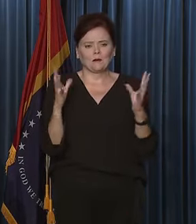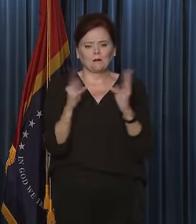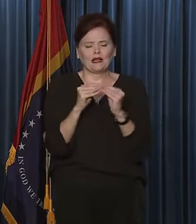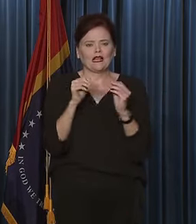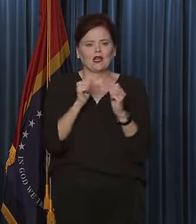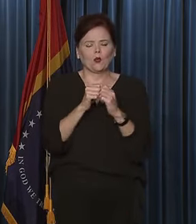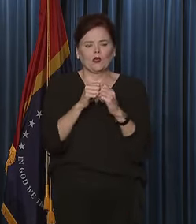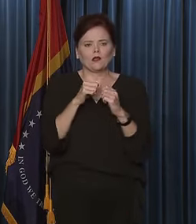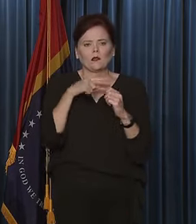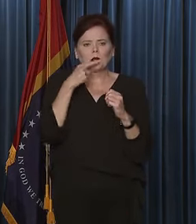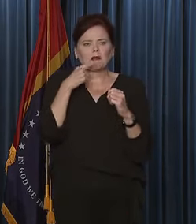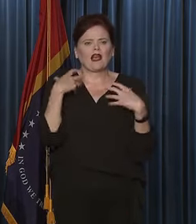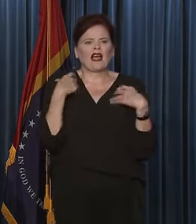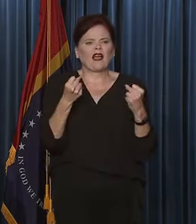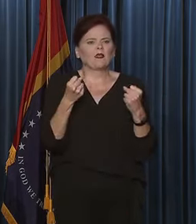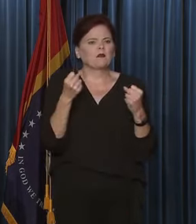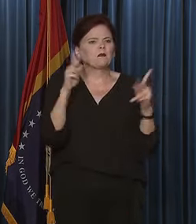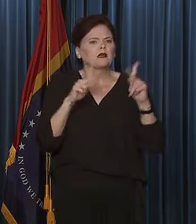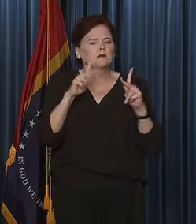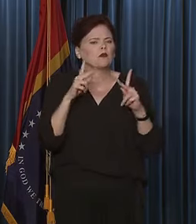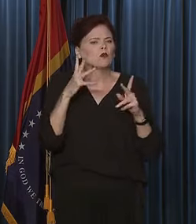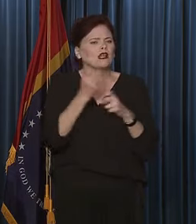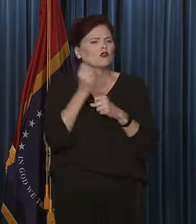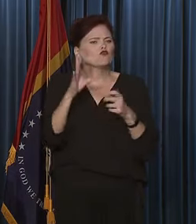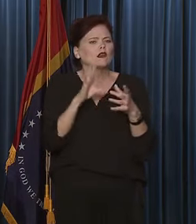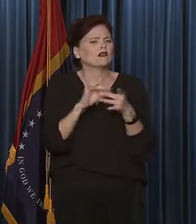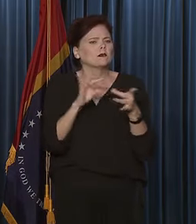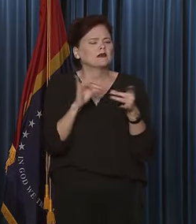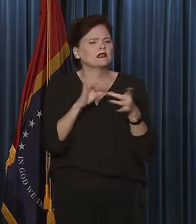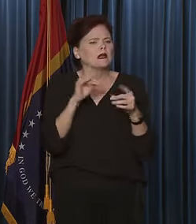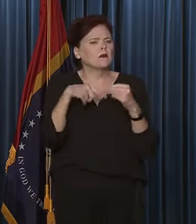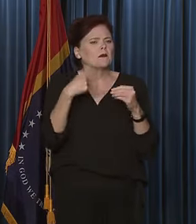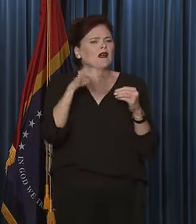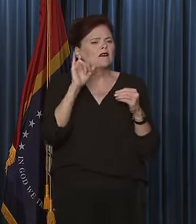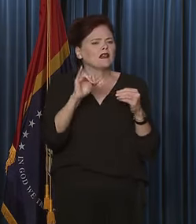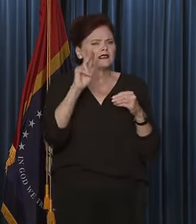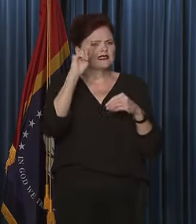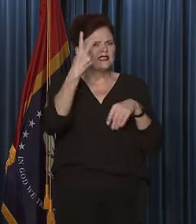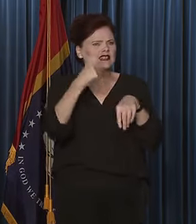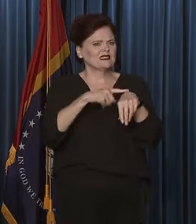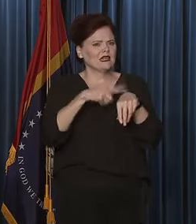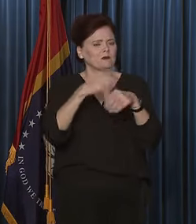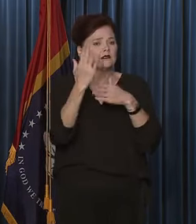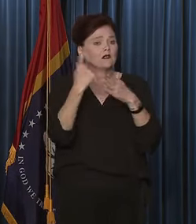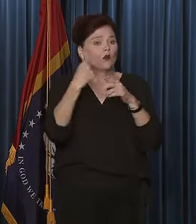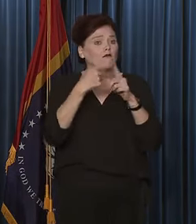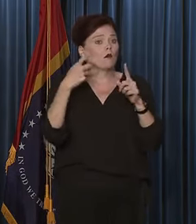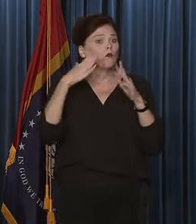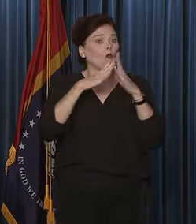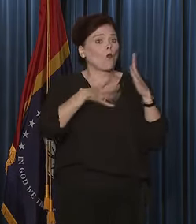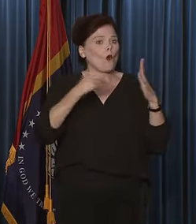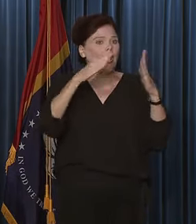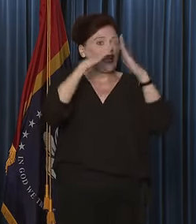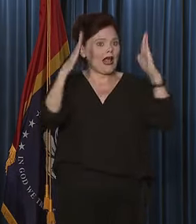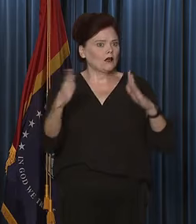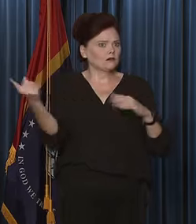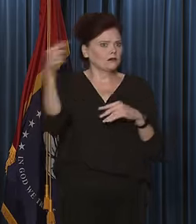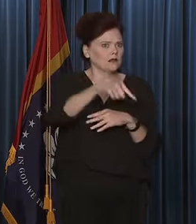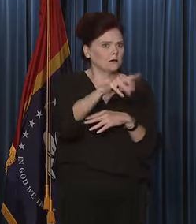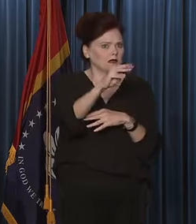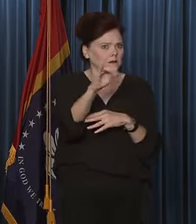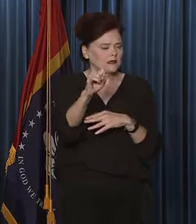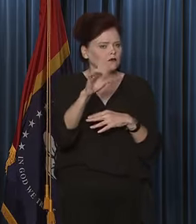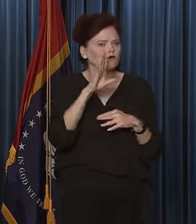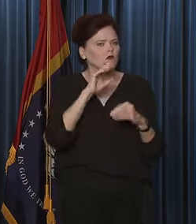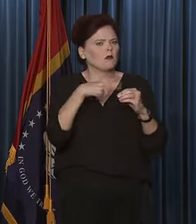officials in the area. Just wanted to get your commentary on that. This would be the second time that someone from the White House has come to Mississippi in